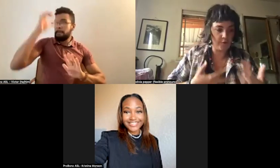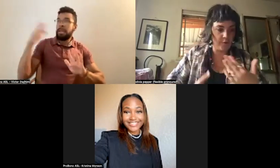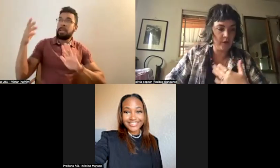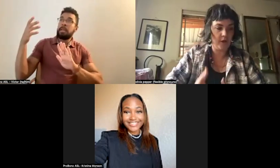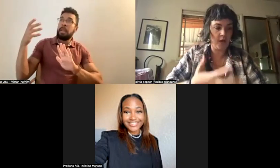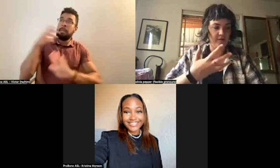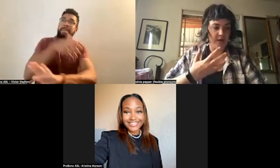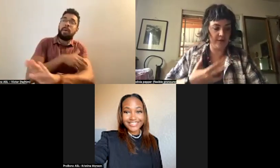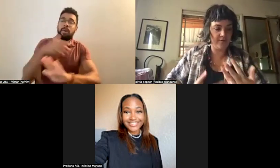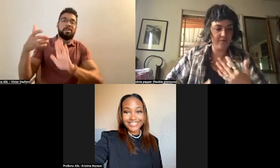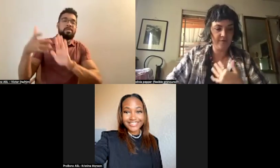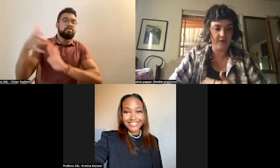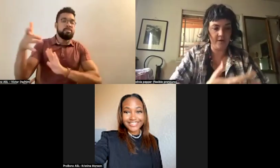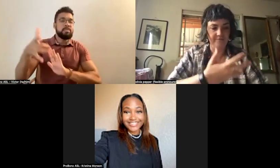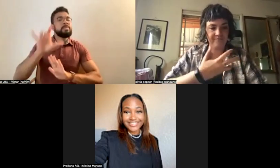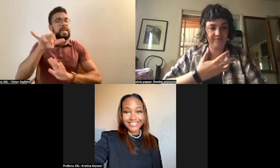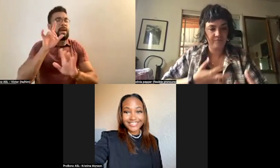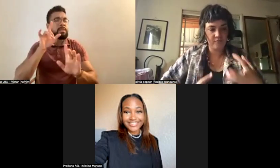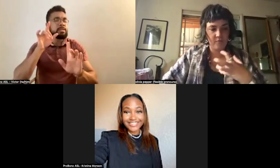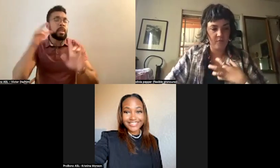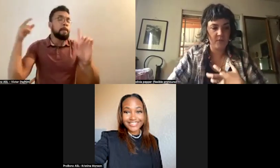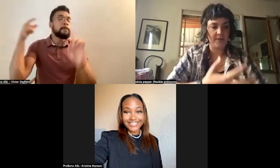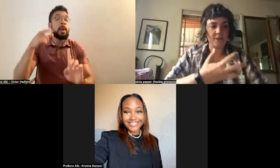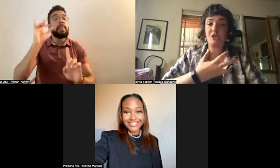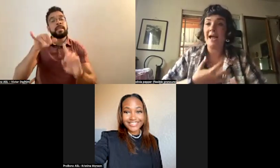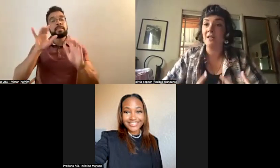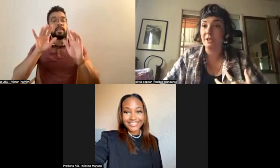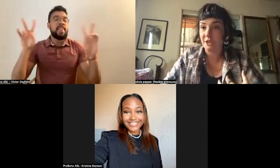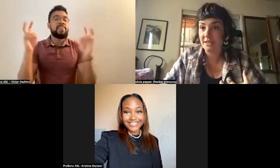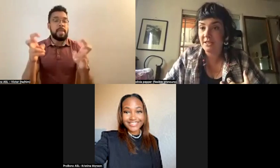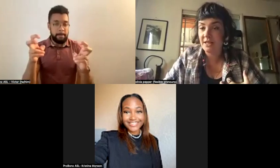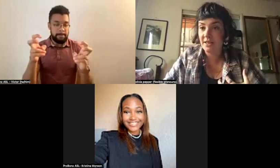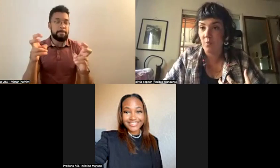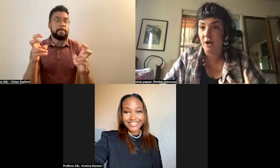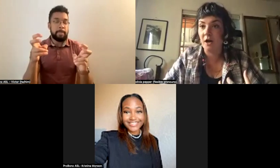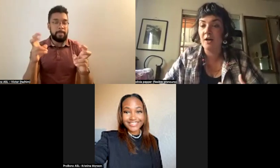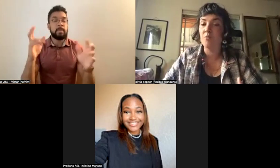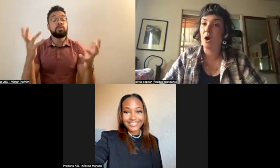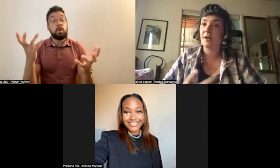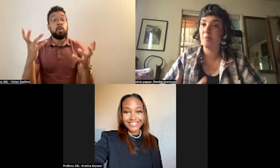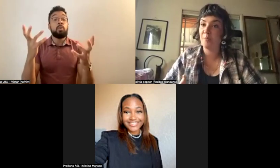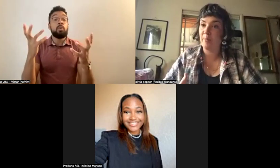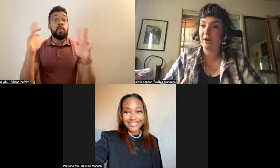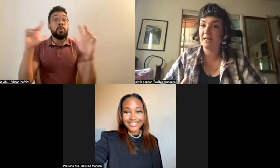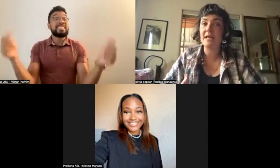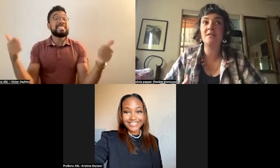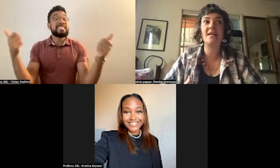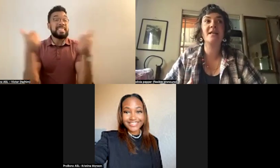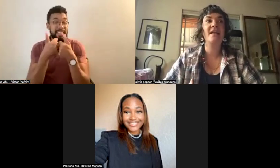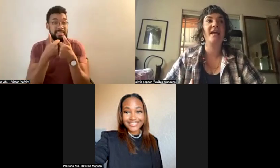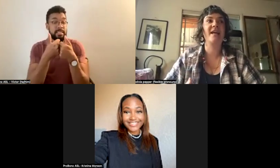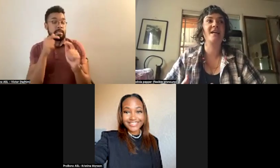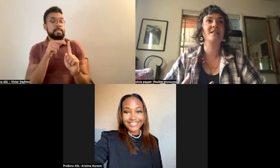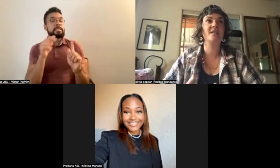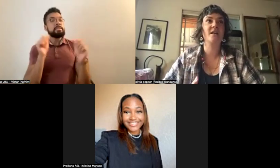so there were a lot of kind of, um, yeah, these challenges that were brought up by Baroness Elsa.